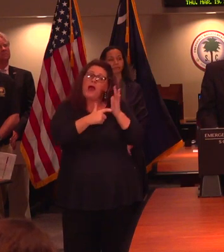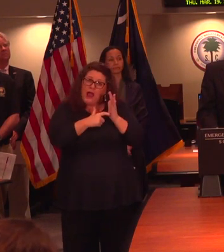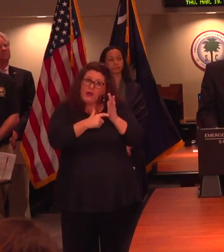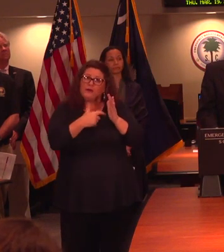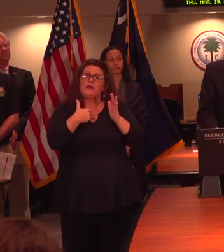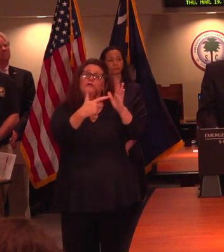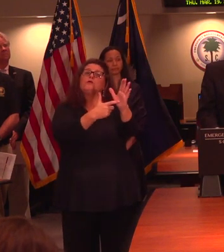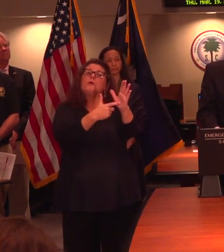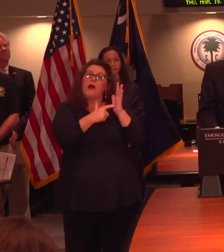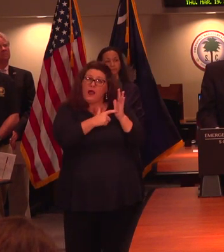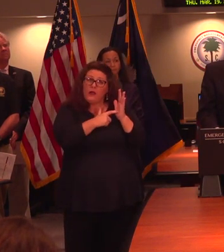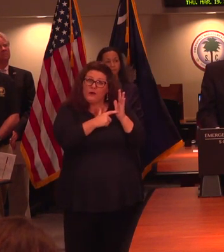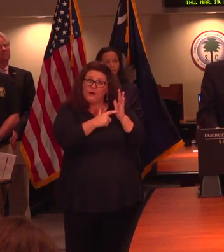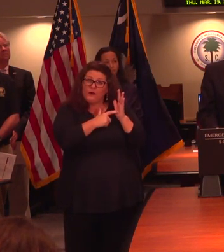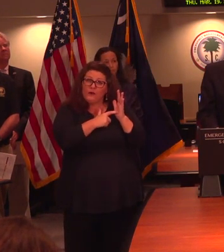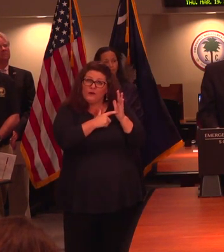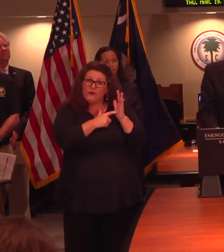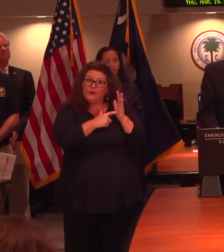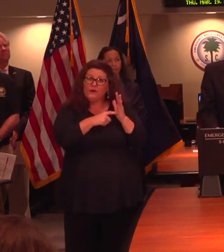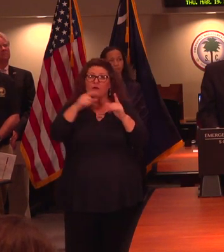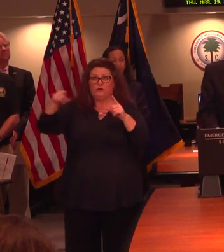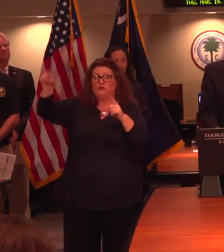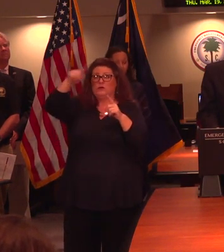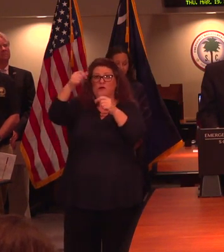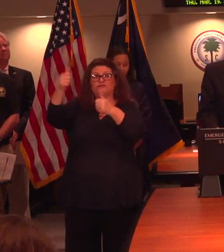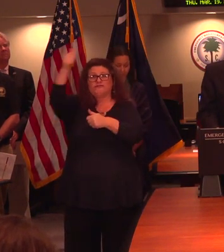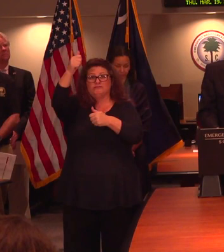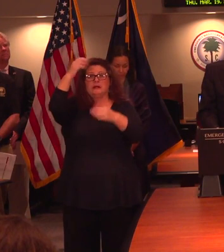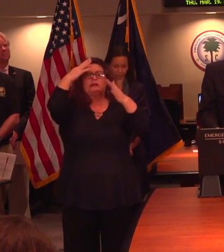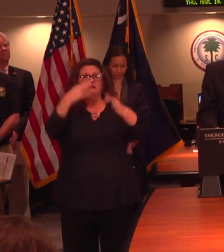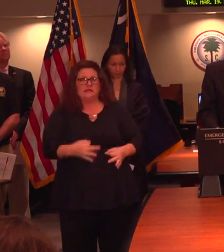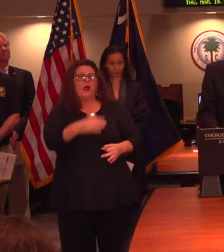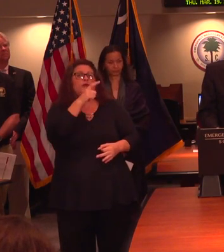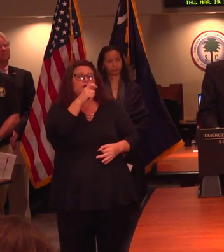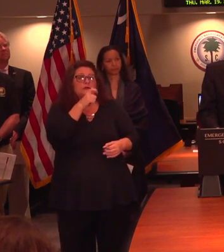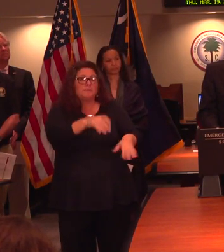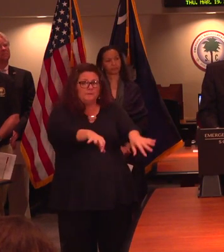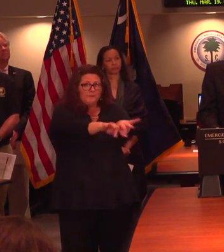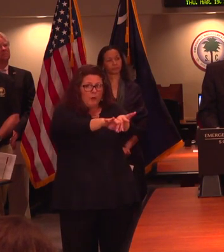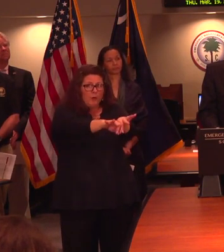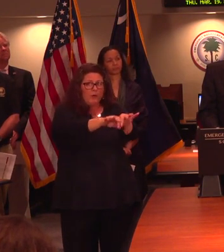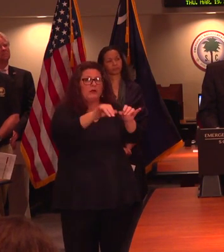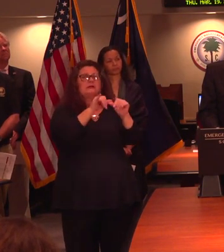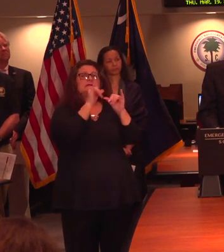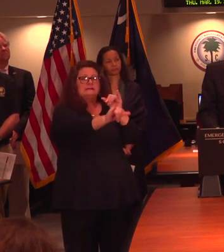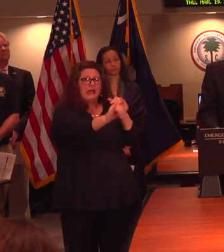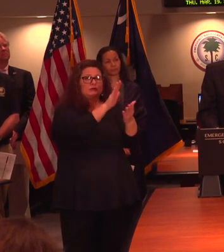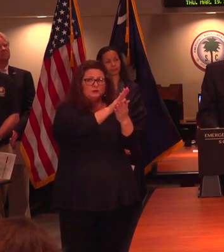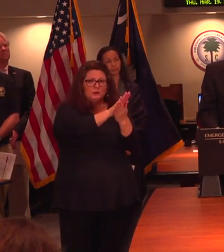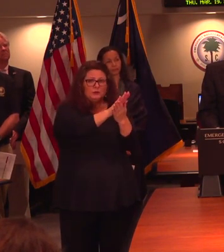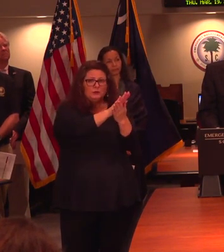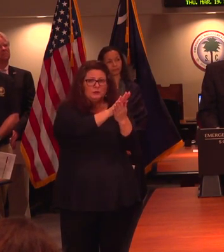shall in their discretion determine which employees are essential for the work of that school to maintain the